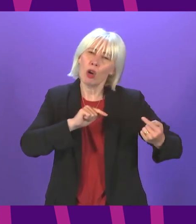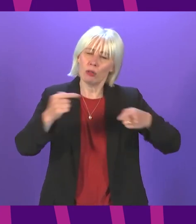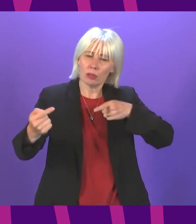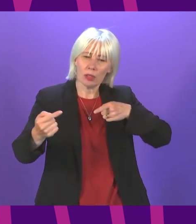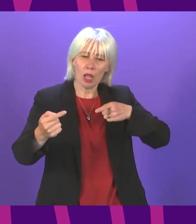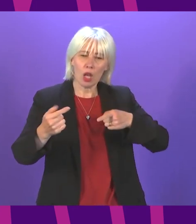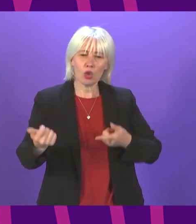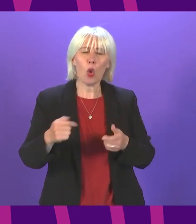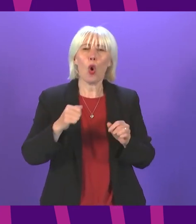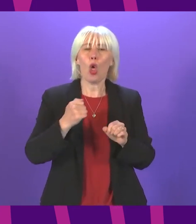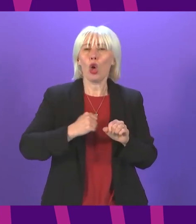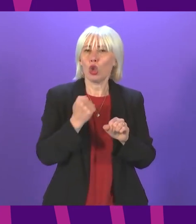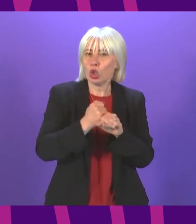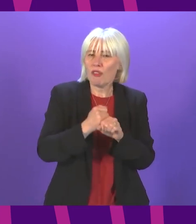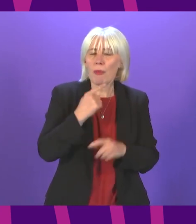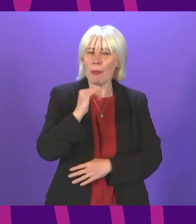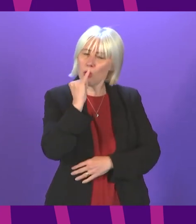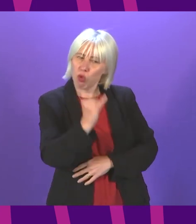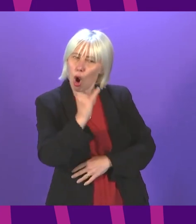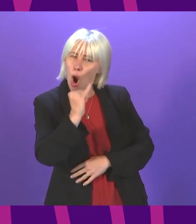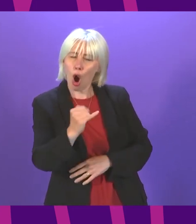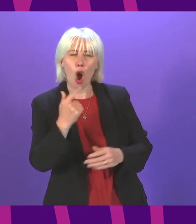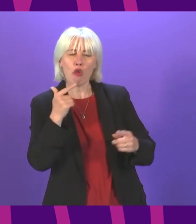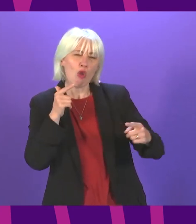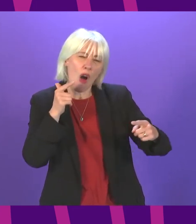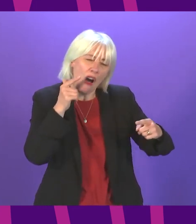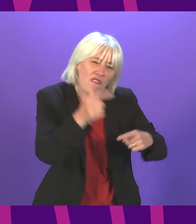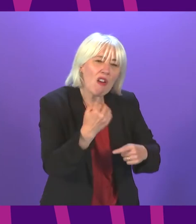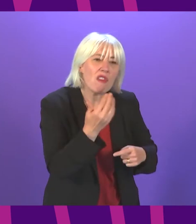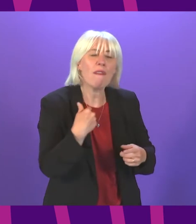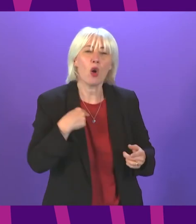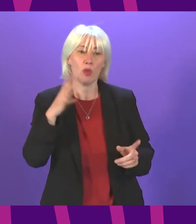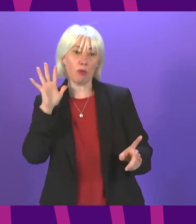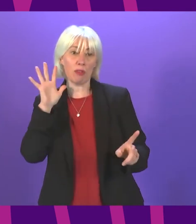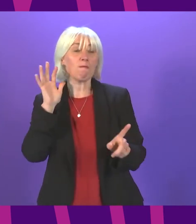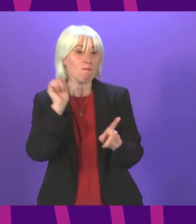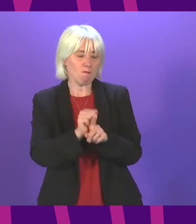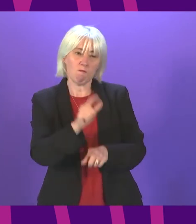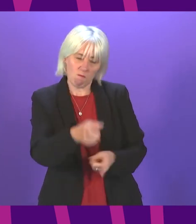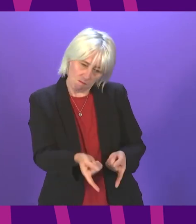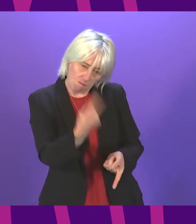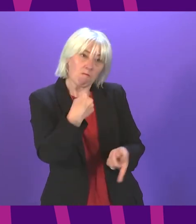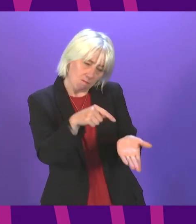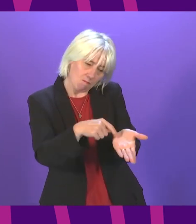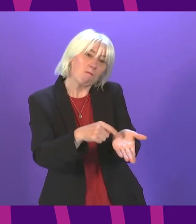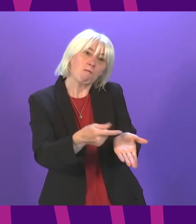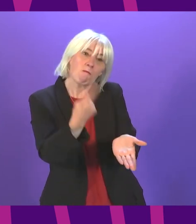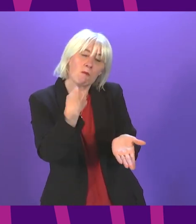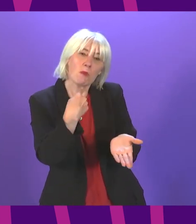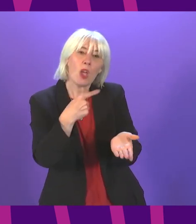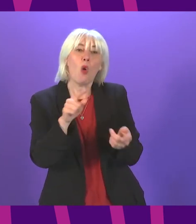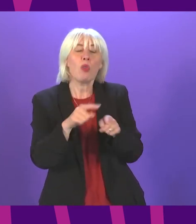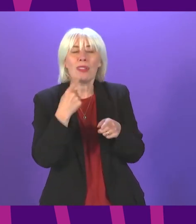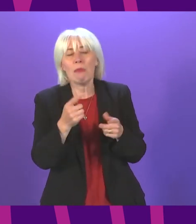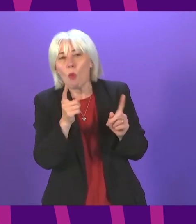Scottish Government is getting it wrong is not going far enough we will be absolutely clear and we will hold them to count and we will suggest the